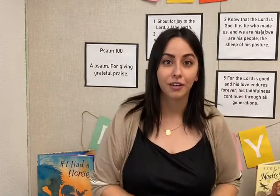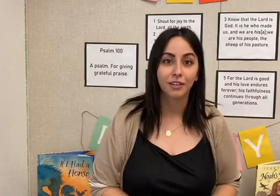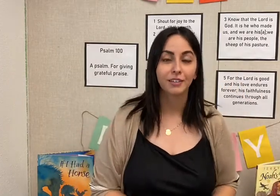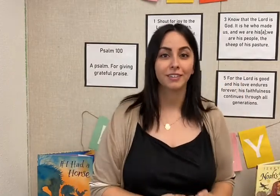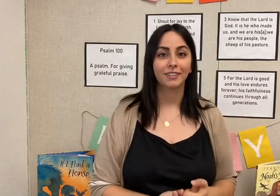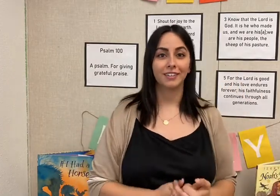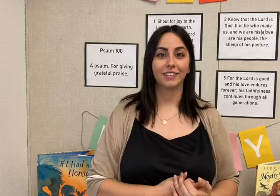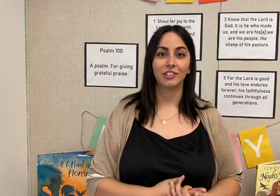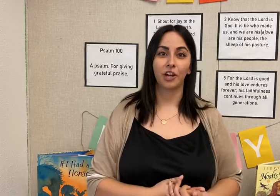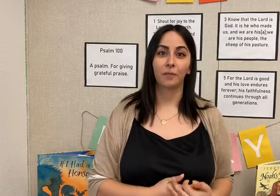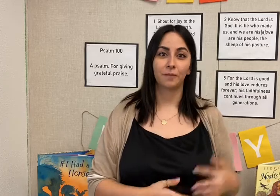Good job.